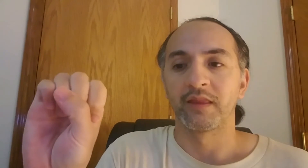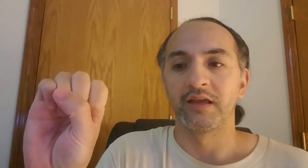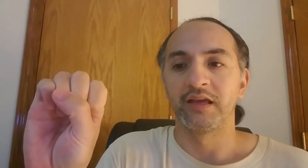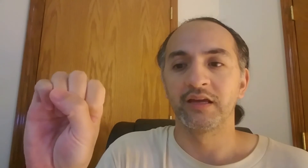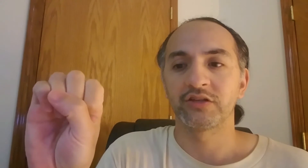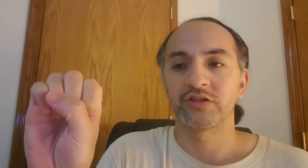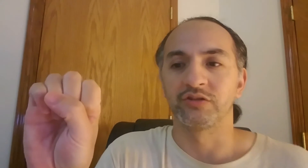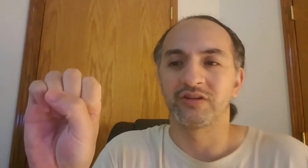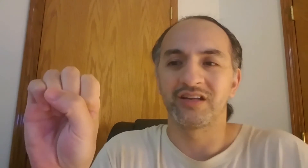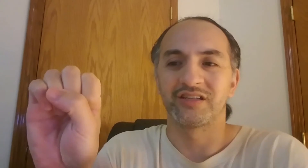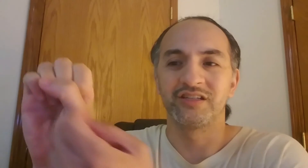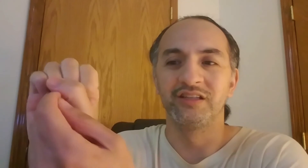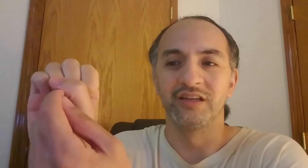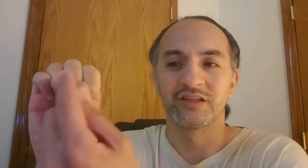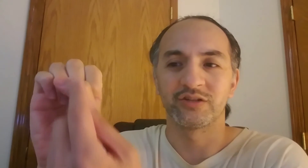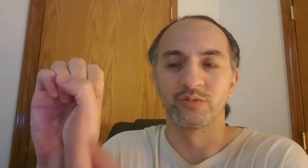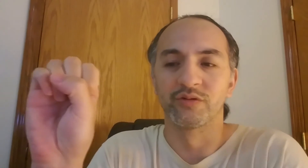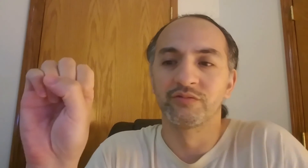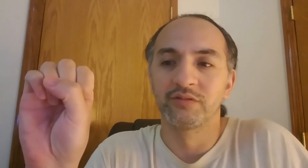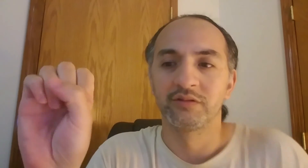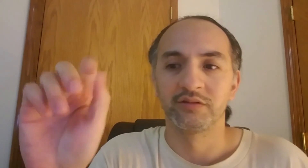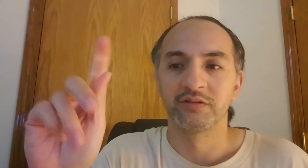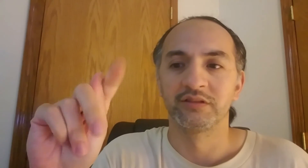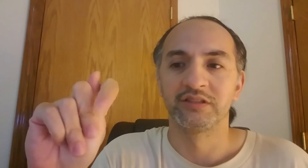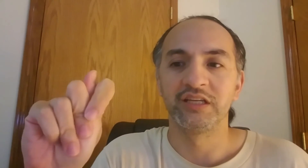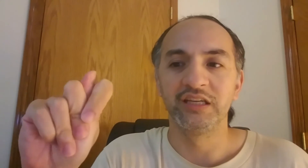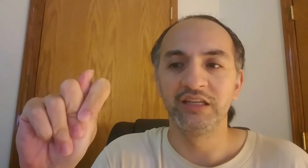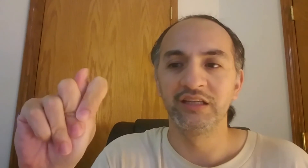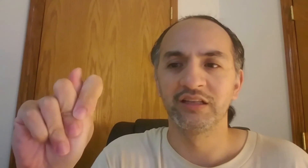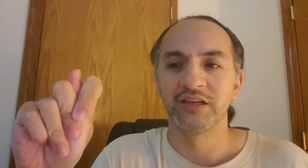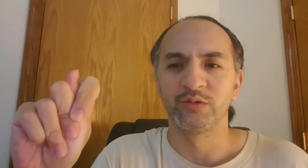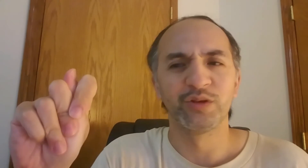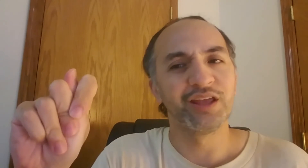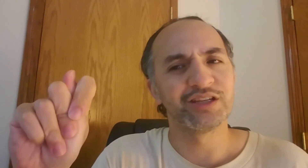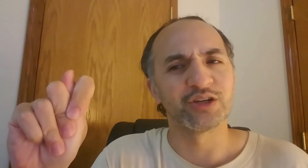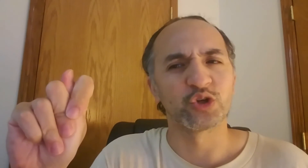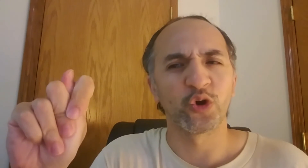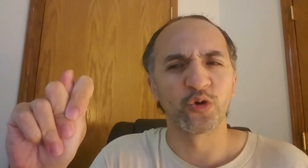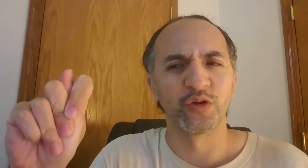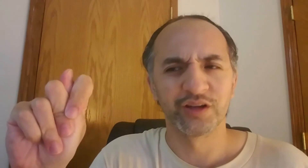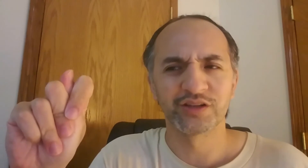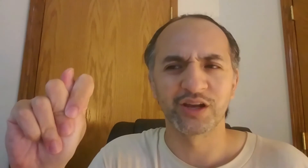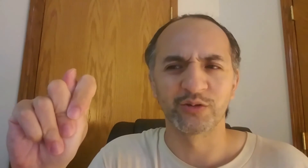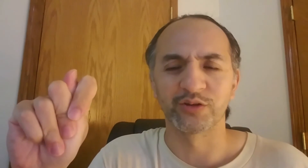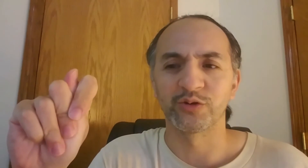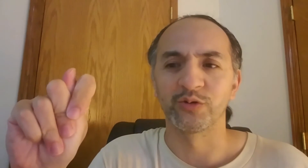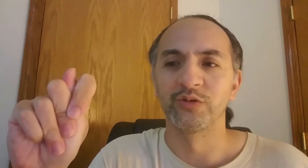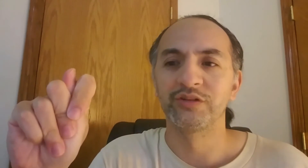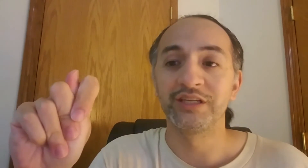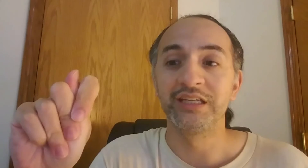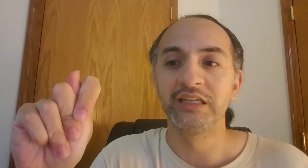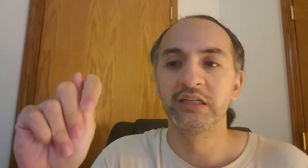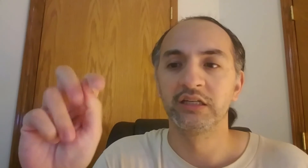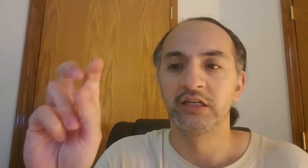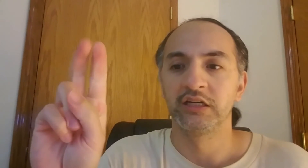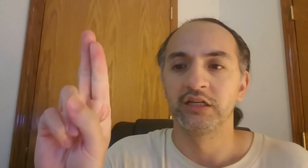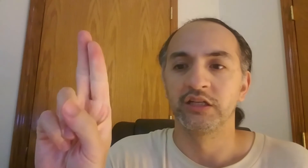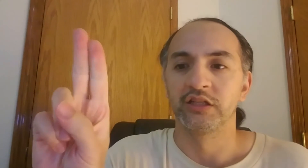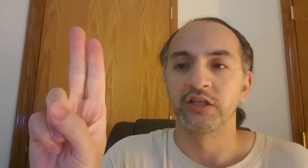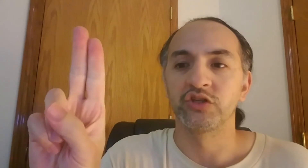S, you kind of see the S sort of. T, one lady said turtle, and it does kind of look like a turtle. T, that's